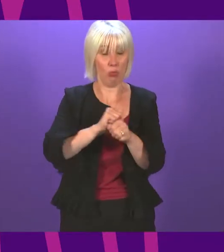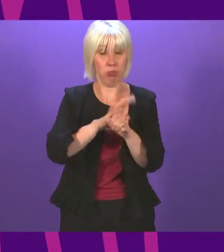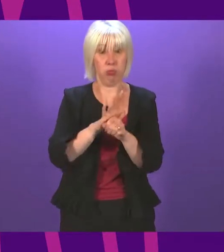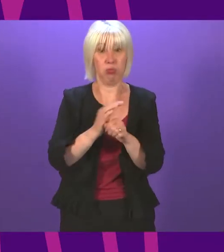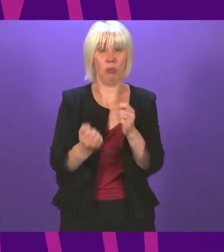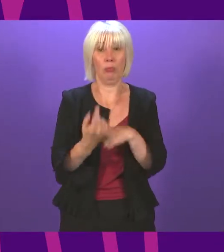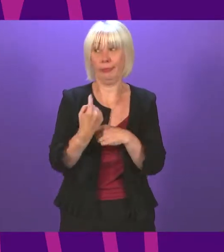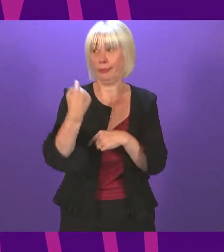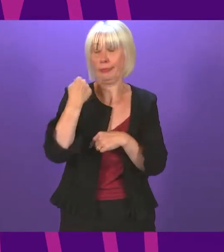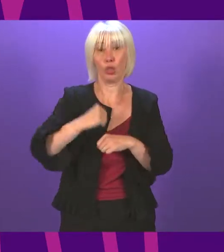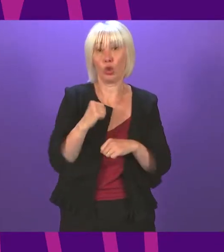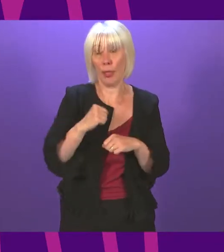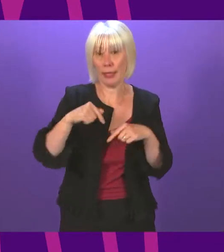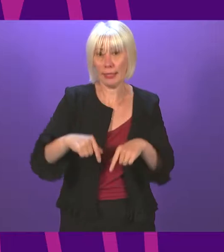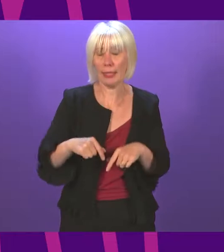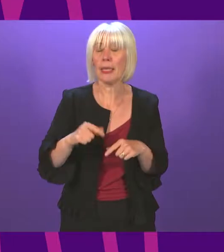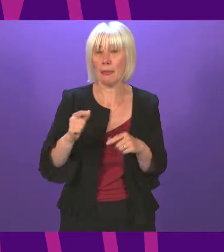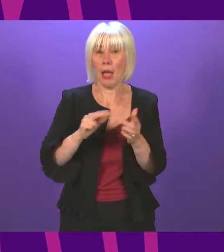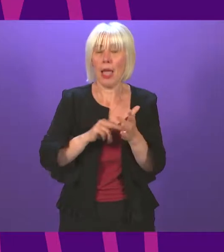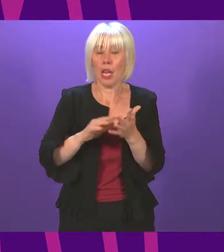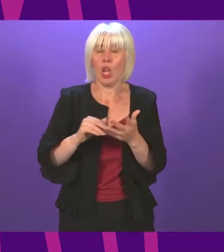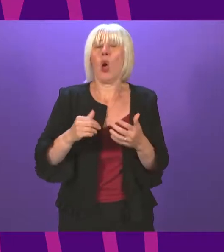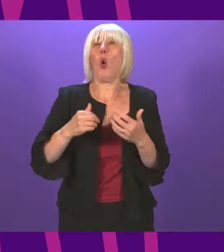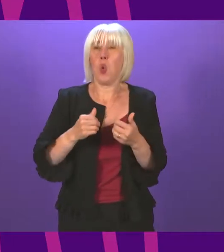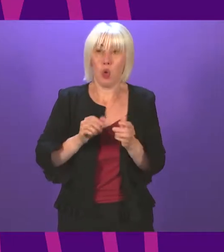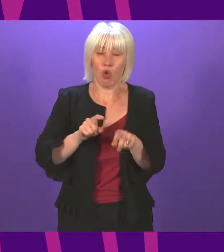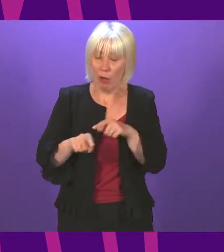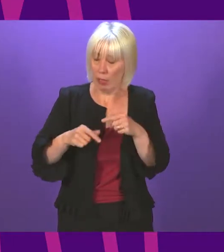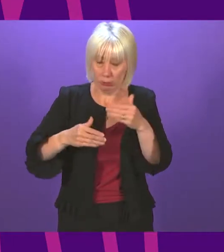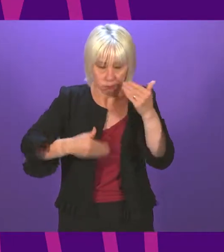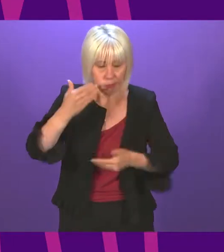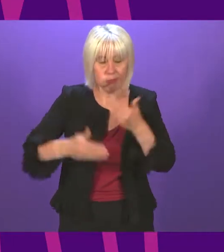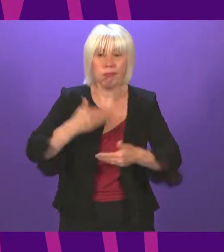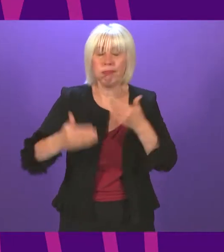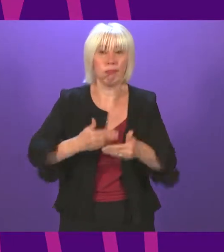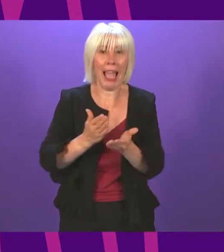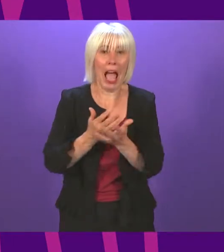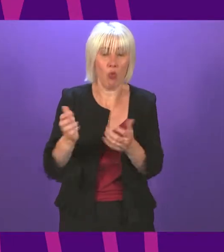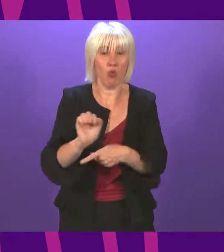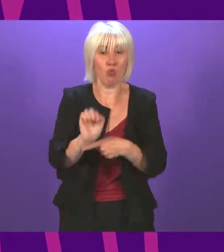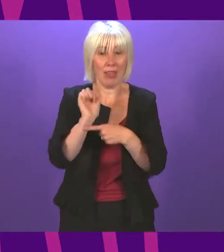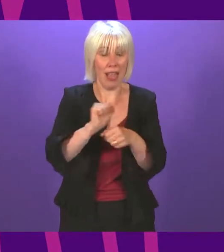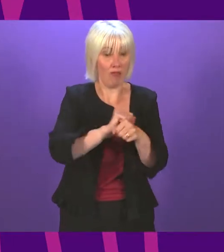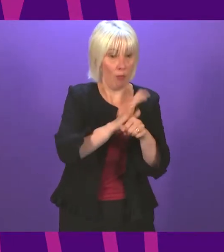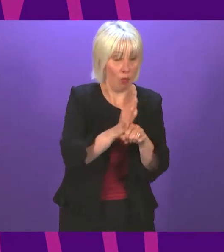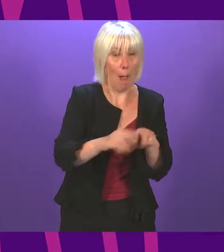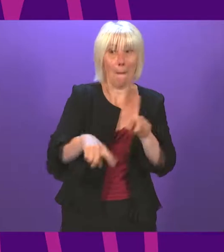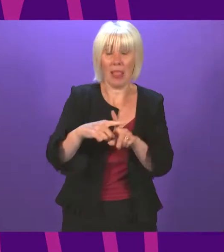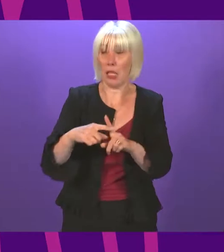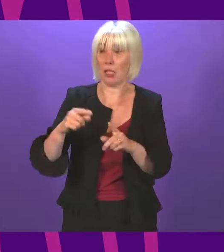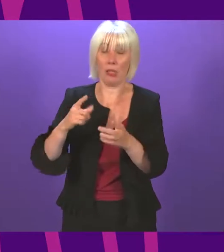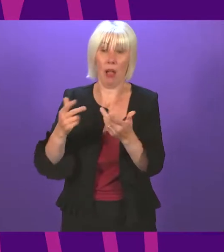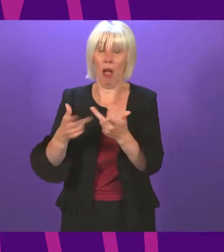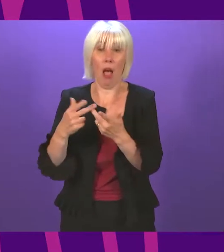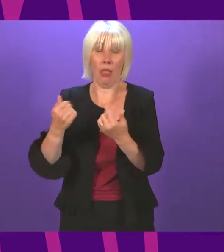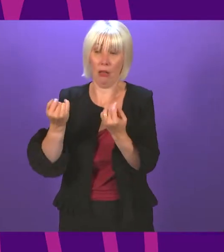have gone above and beyond to protect us from the virus while continuing to deliver emergency and routine care. Staff are exhausted